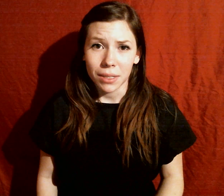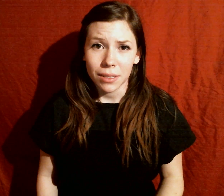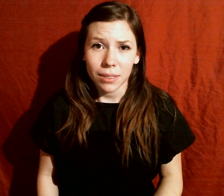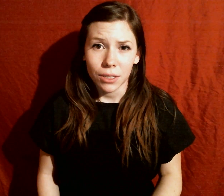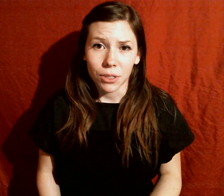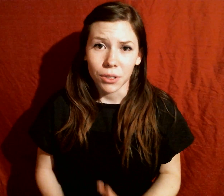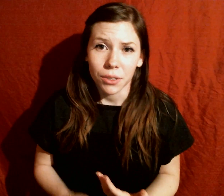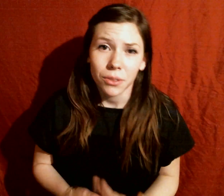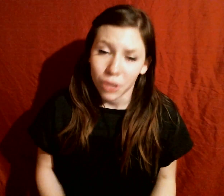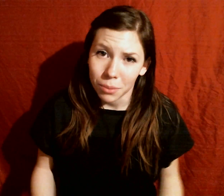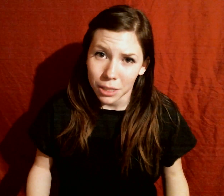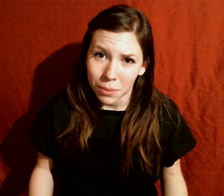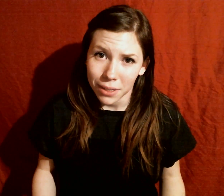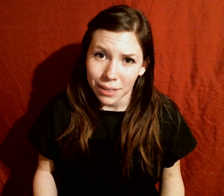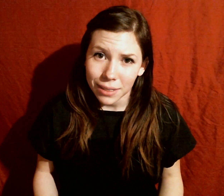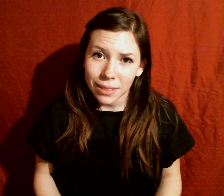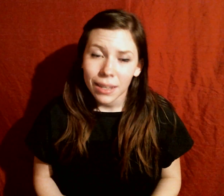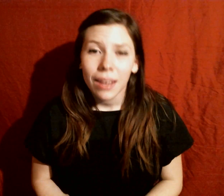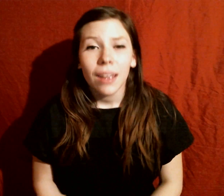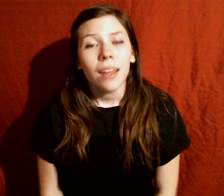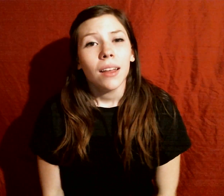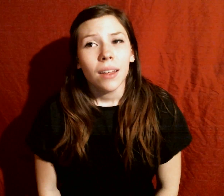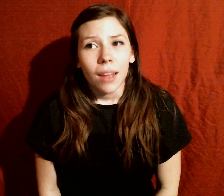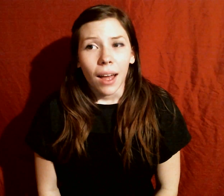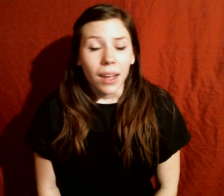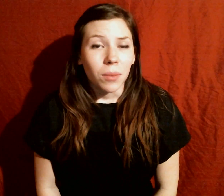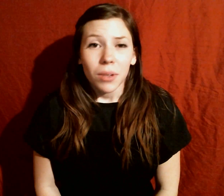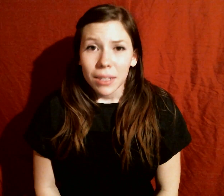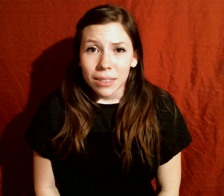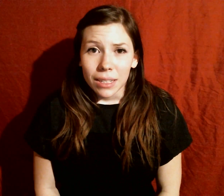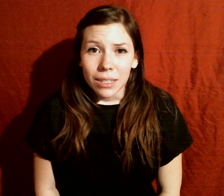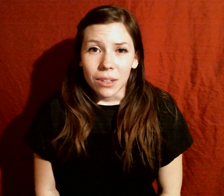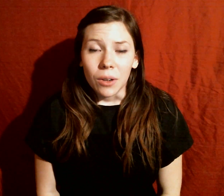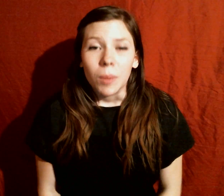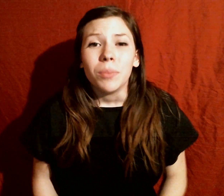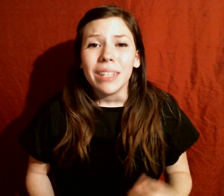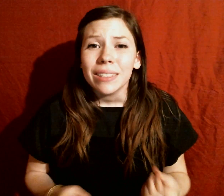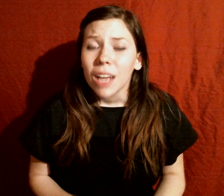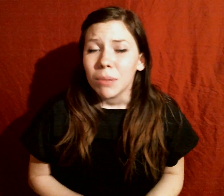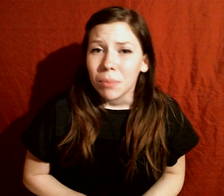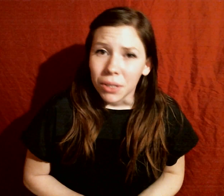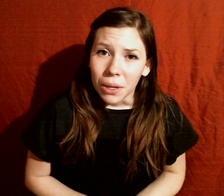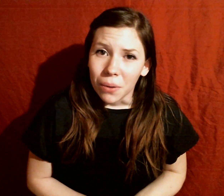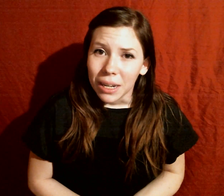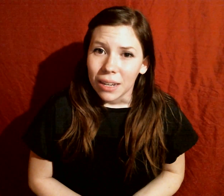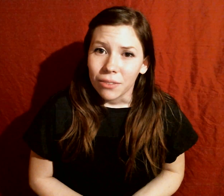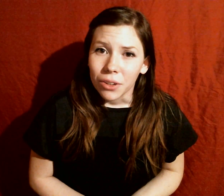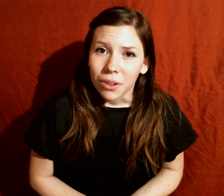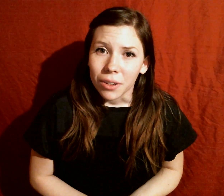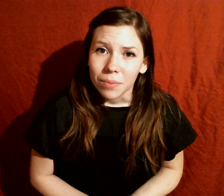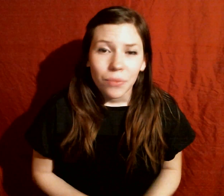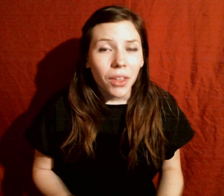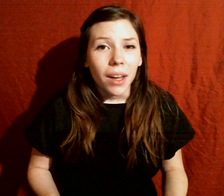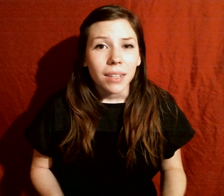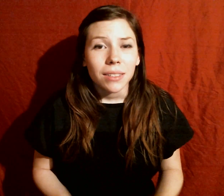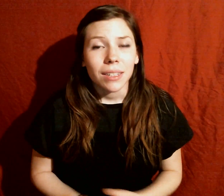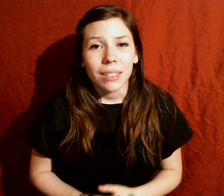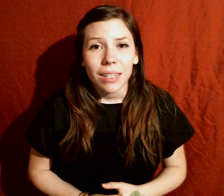your LARP experience. I am really excited to know! Please comment below any of your thoughts and ideas